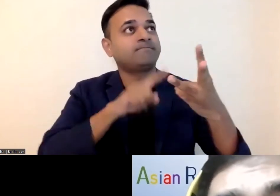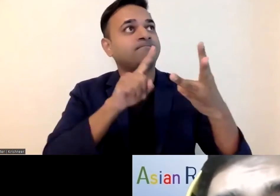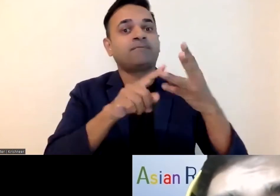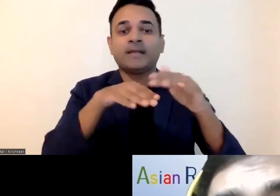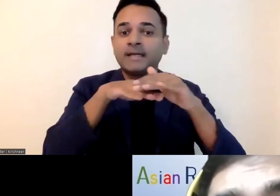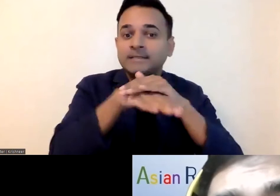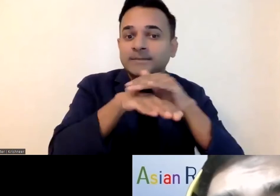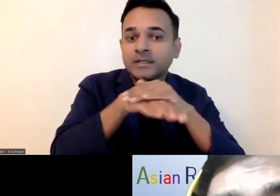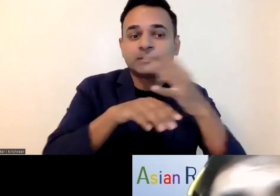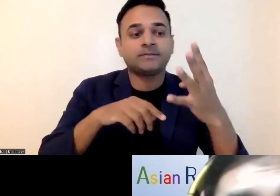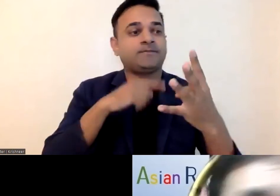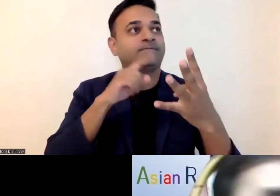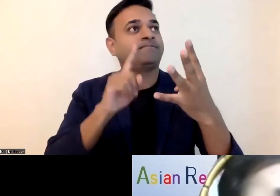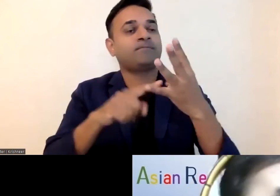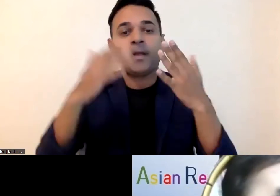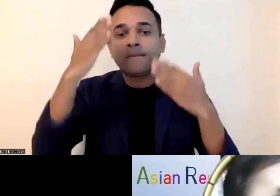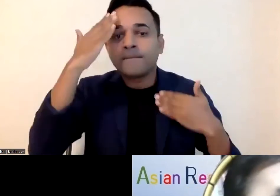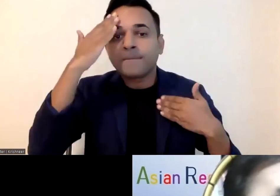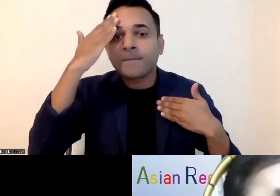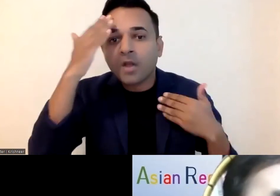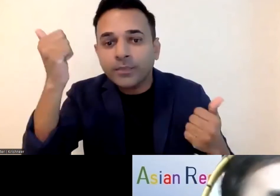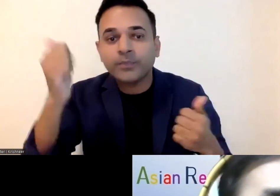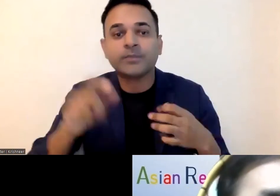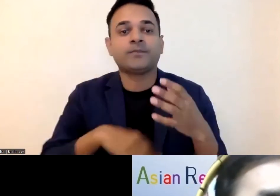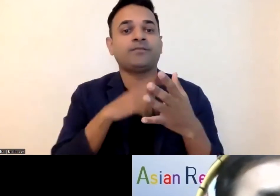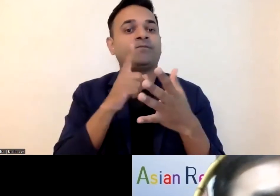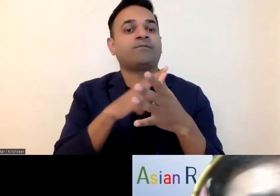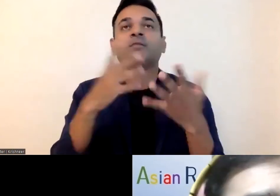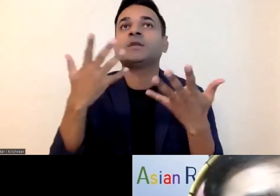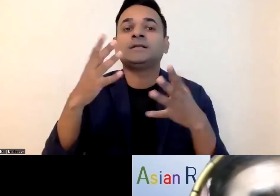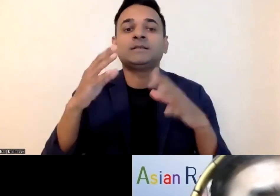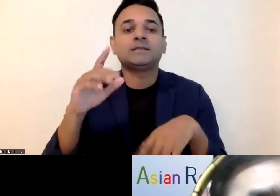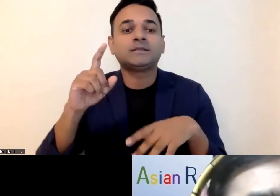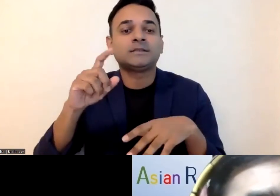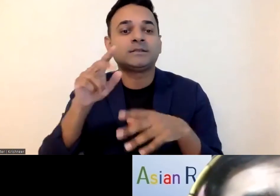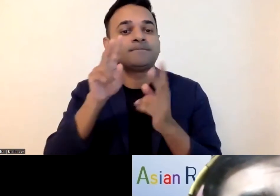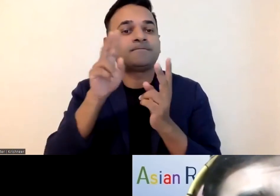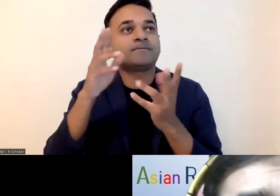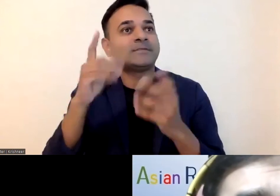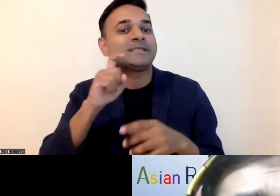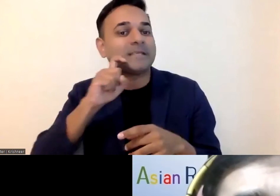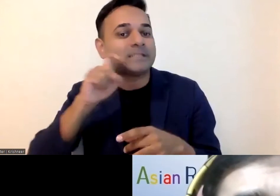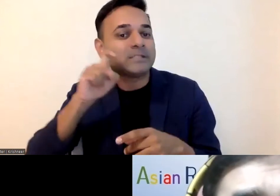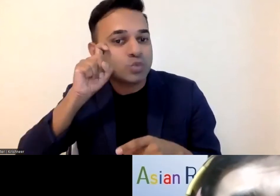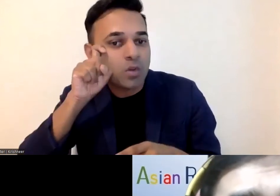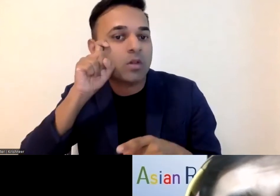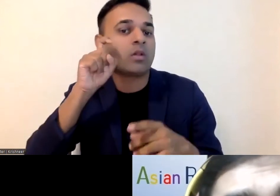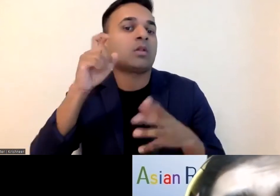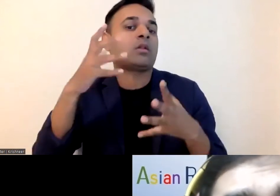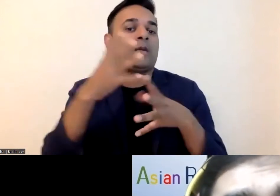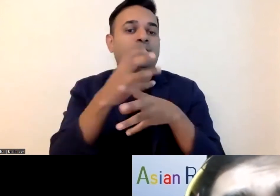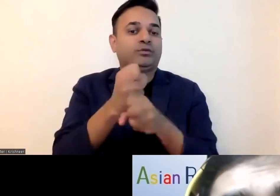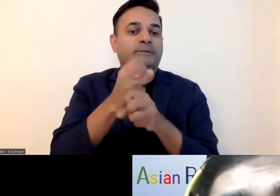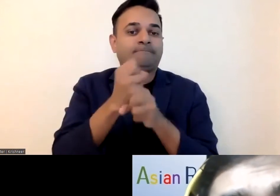peace studies and youth leadership youth leadership he has been uh pursuing